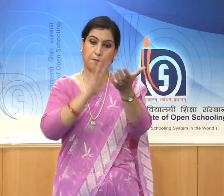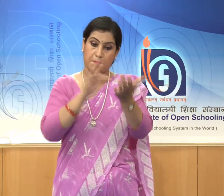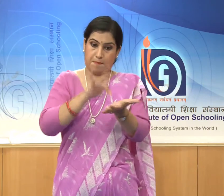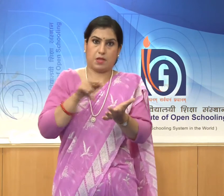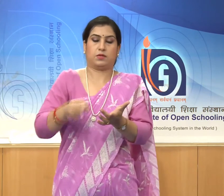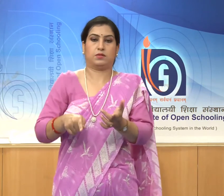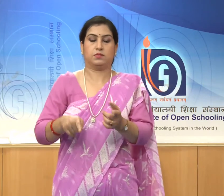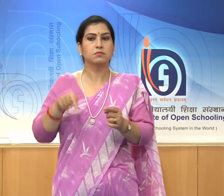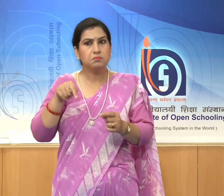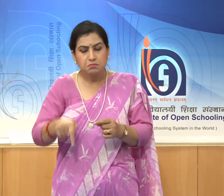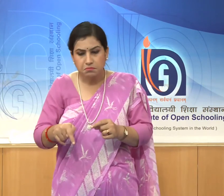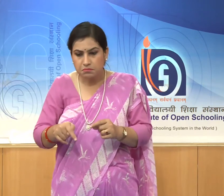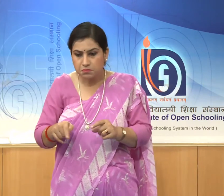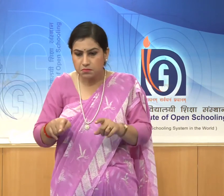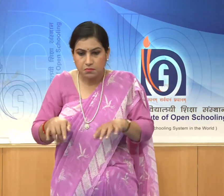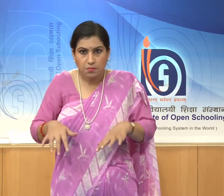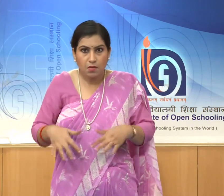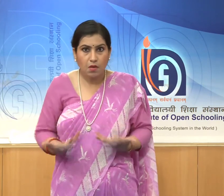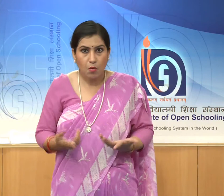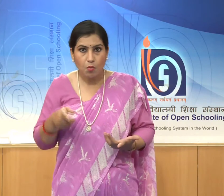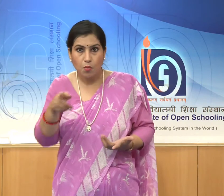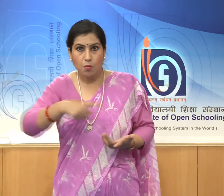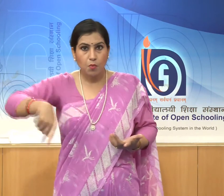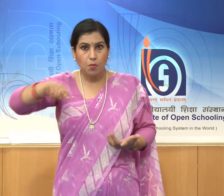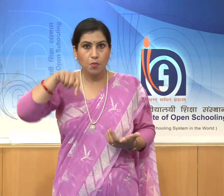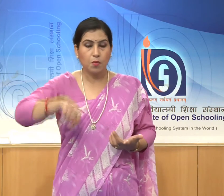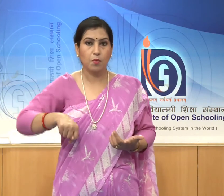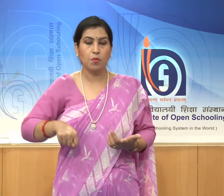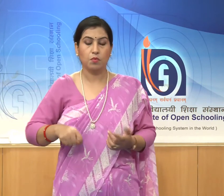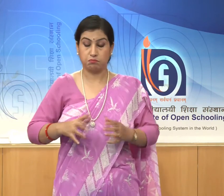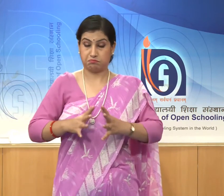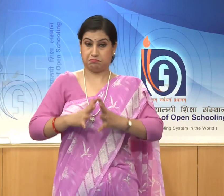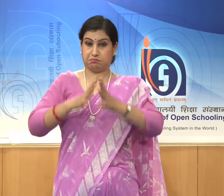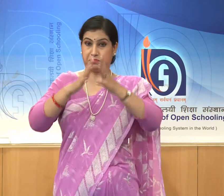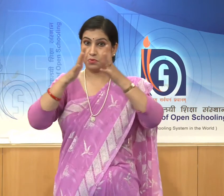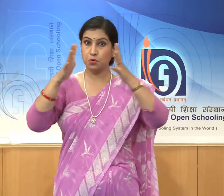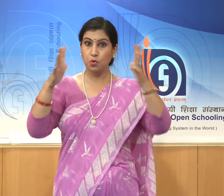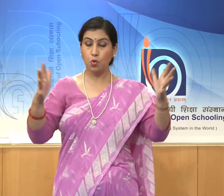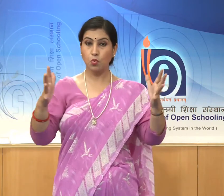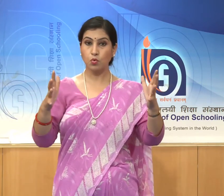The relief is on two huge boulders.